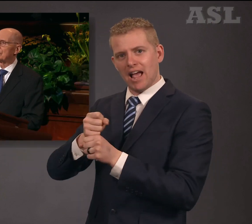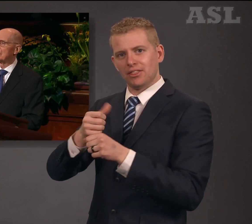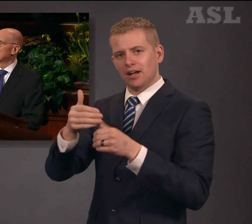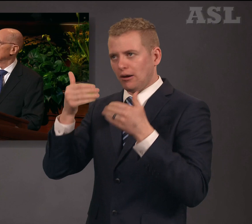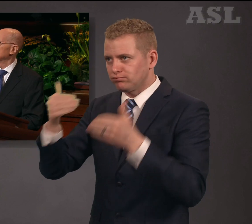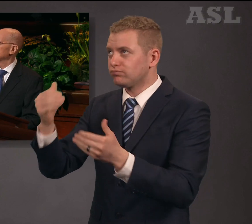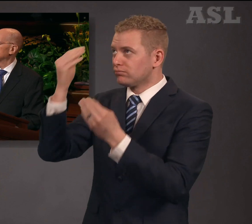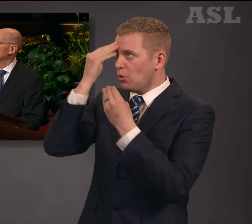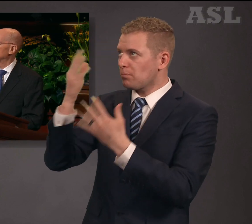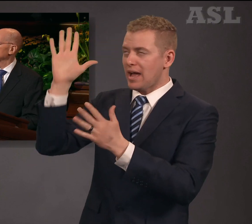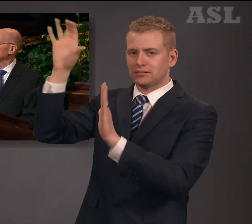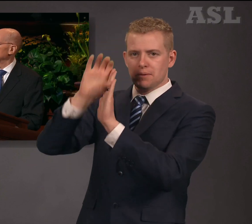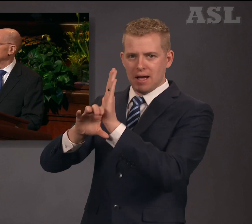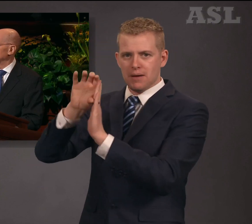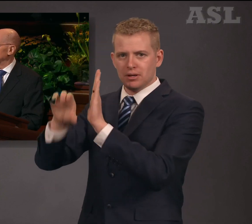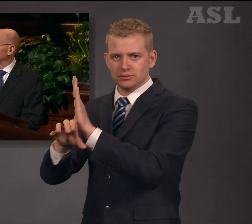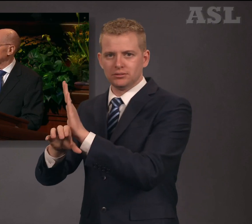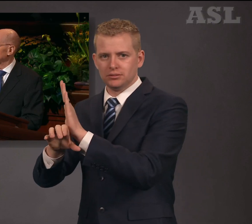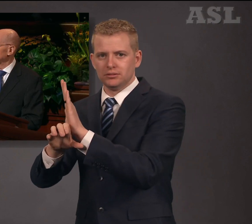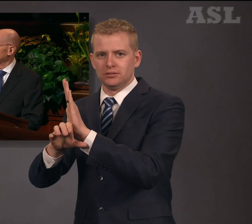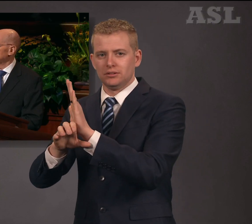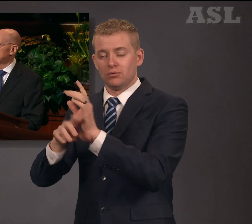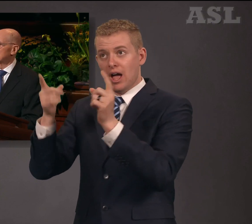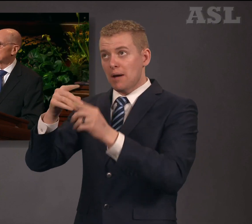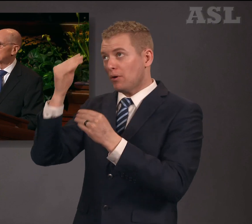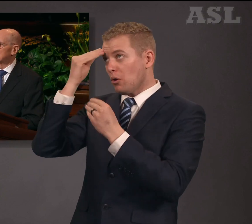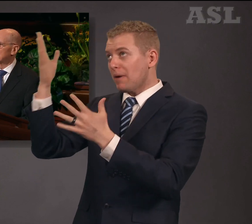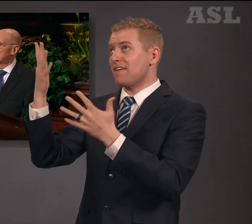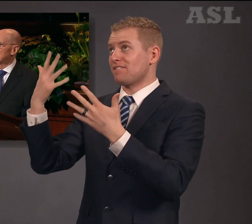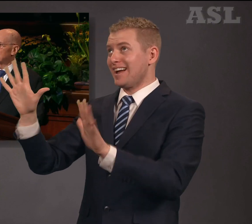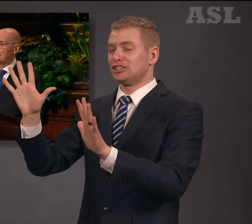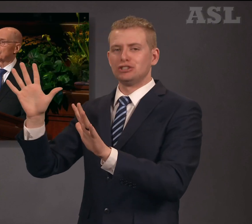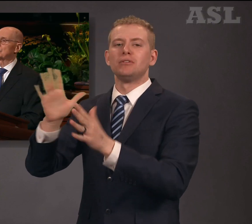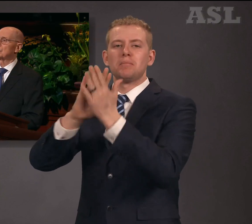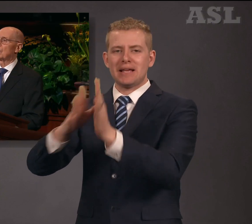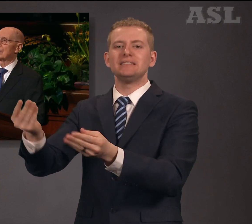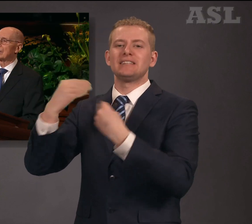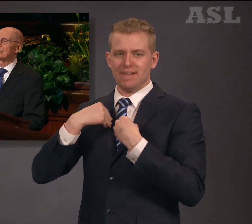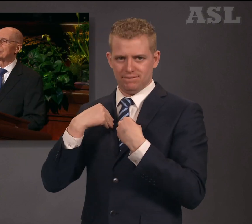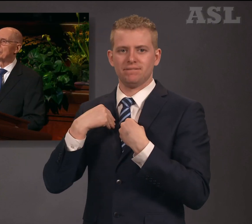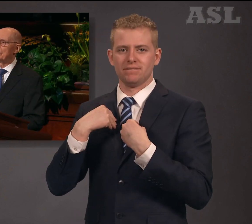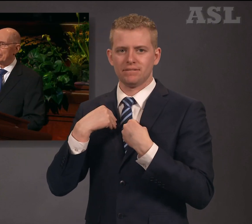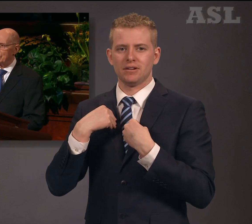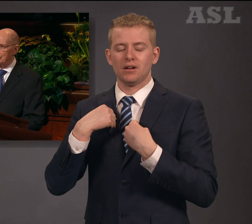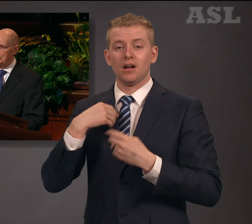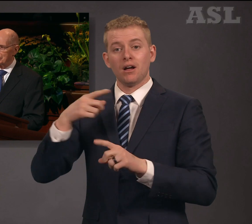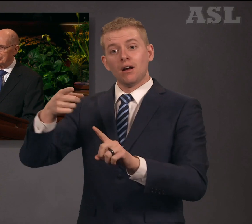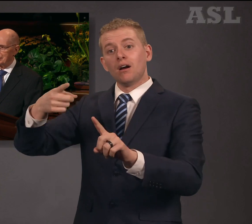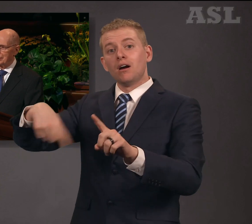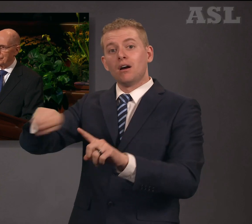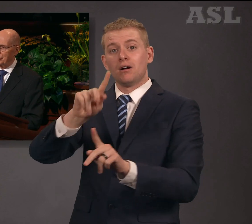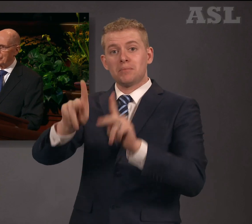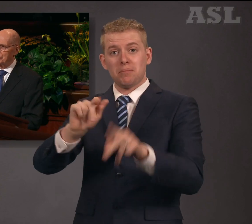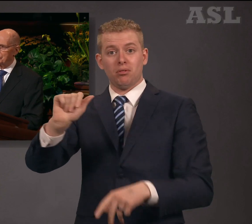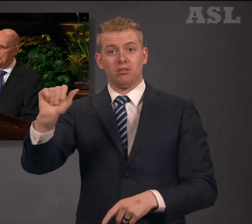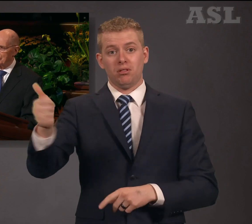to keep His commandments. For those who are covenant members of the Lord's Church,